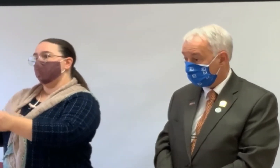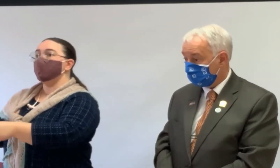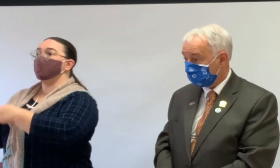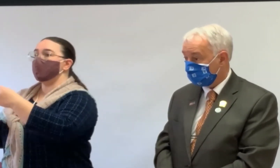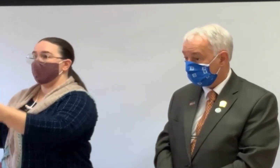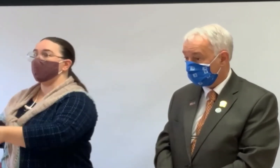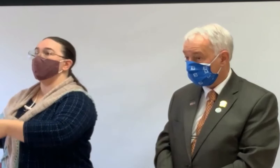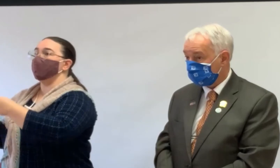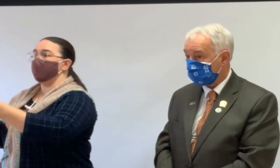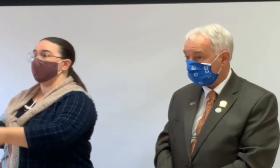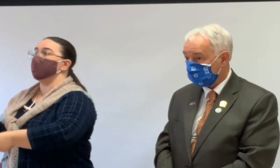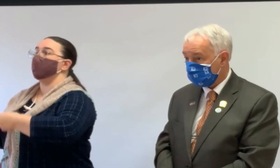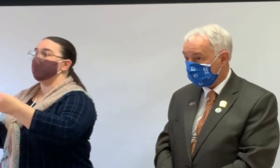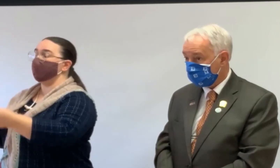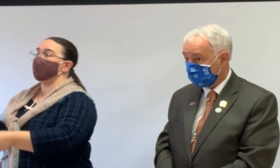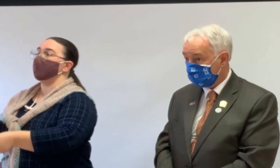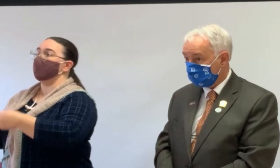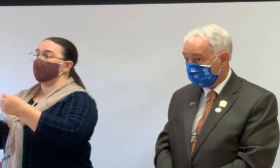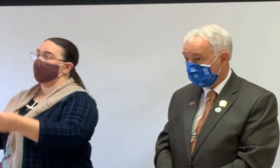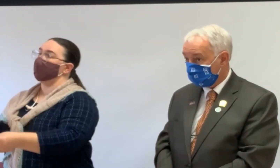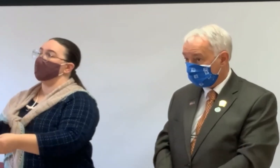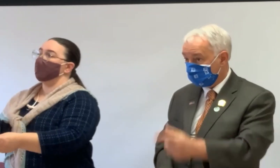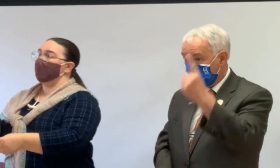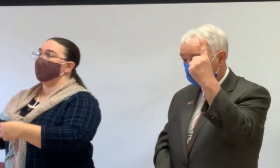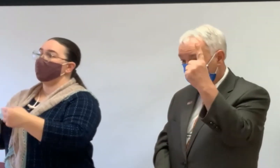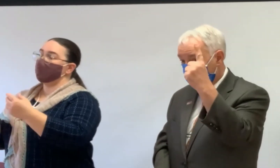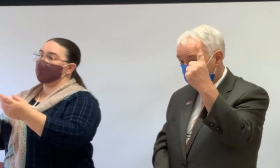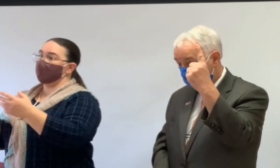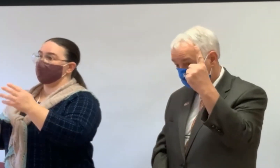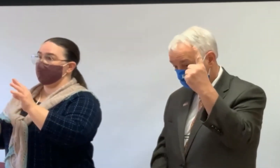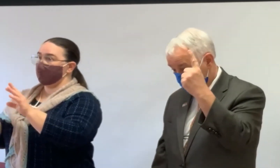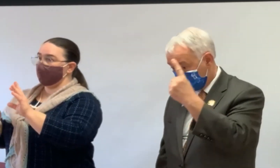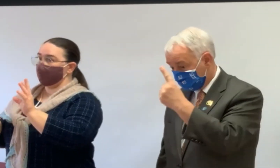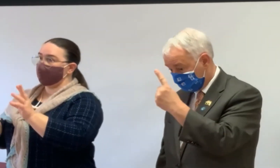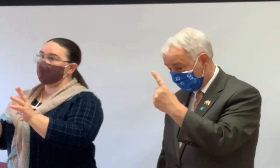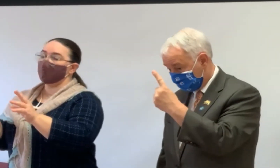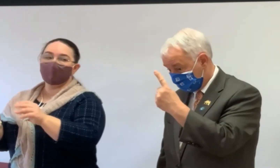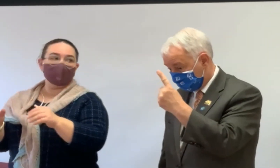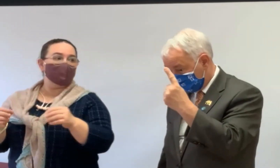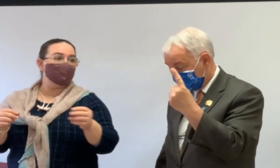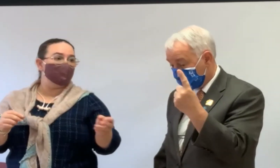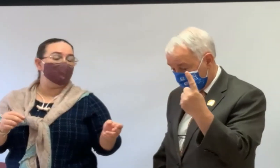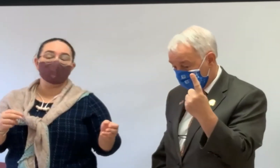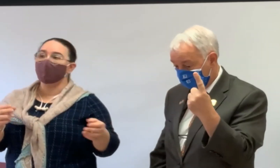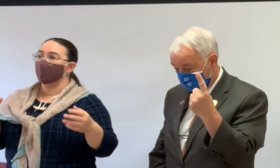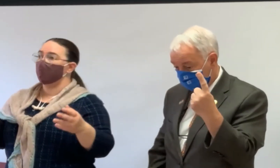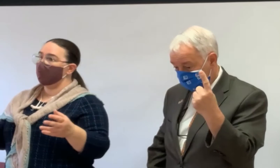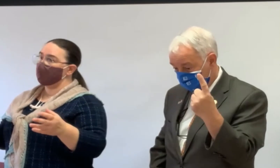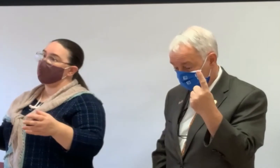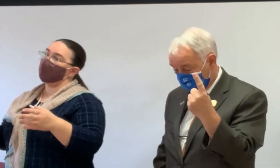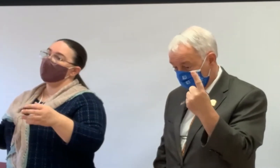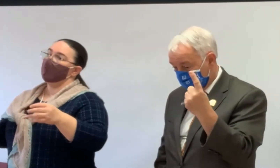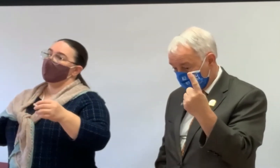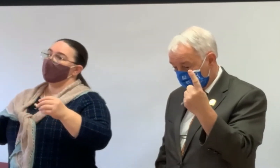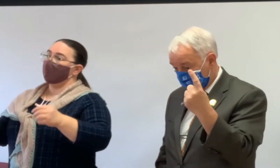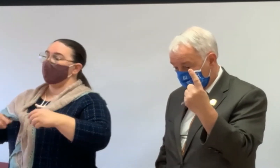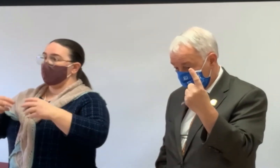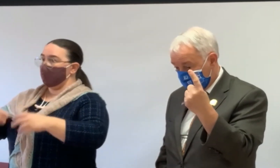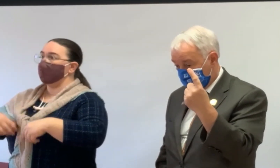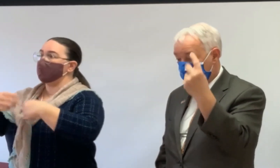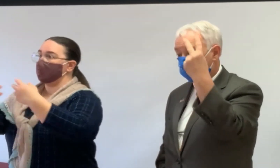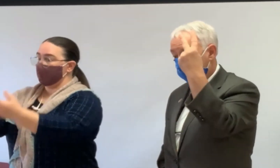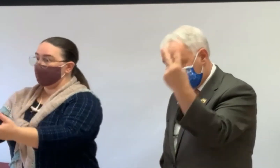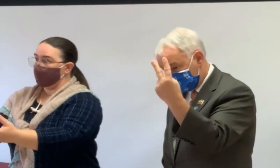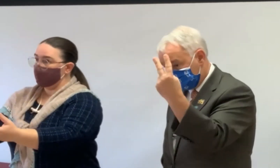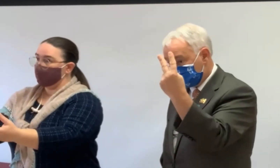send you a check every month. So it would feel like income. And that has been, that's one of the traditional ways to do it, but you can also get